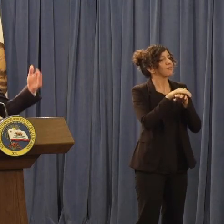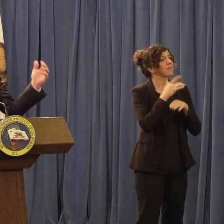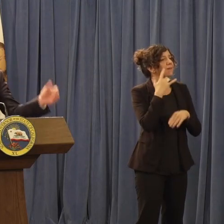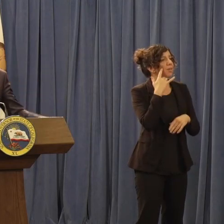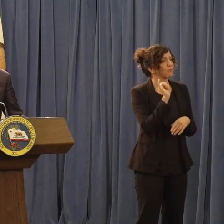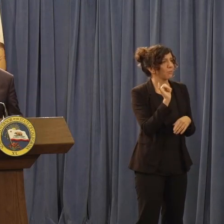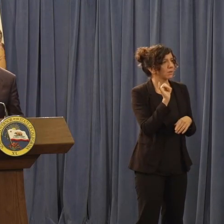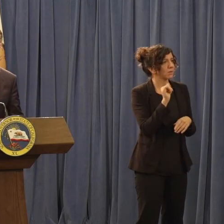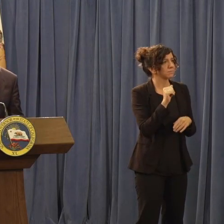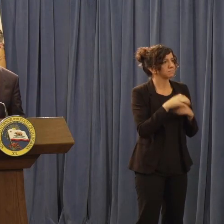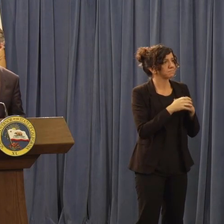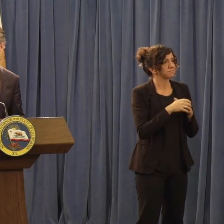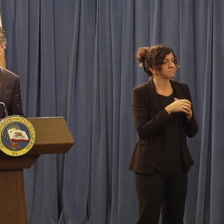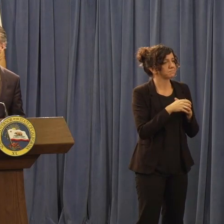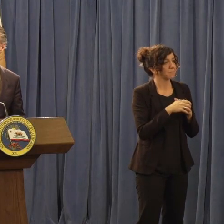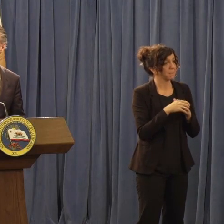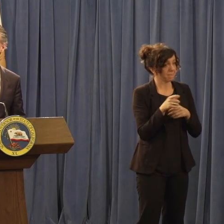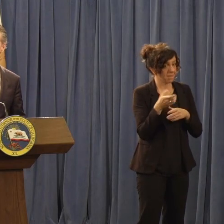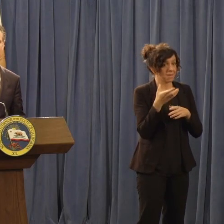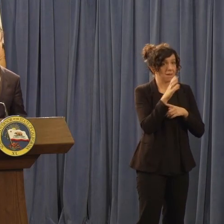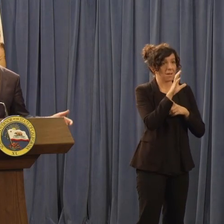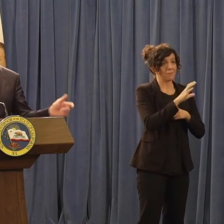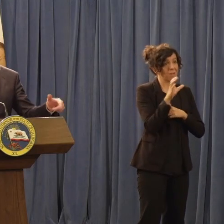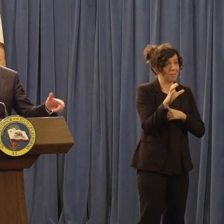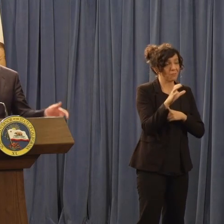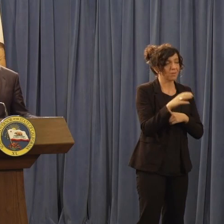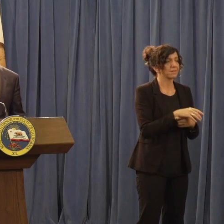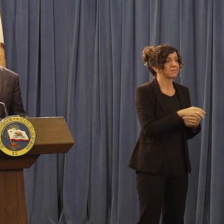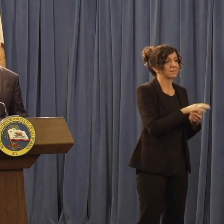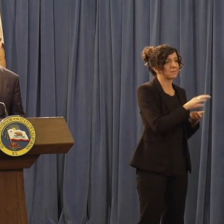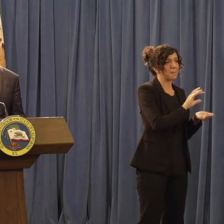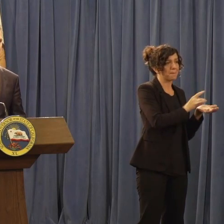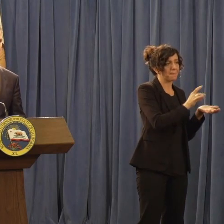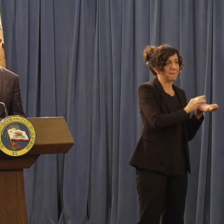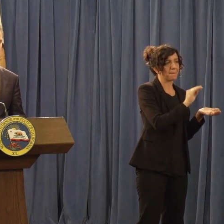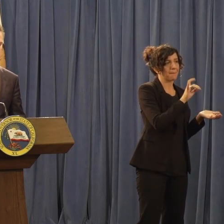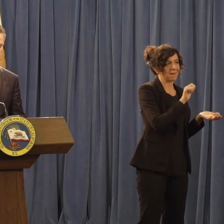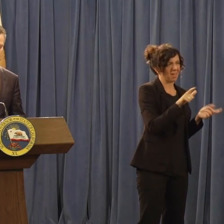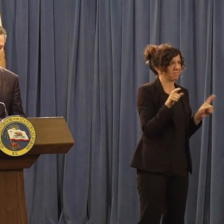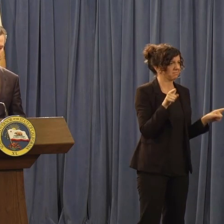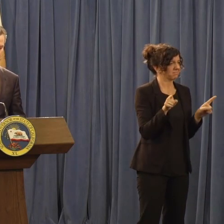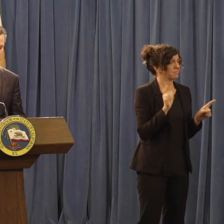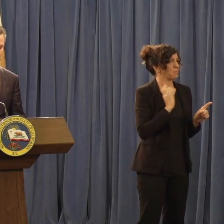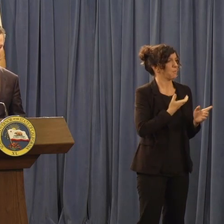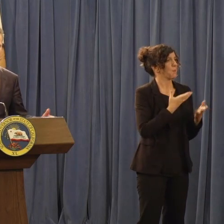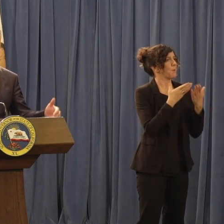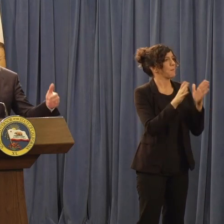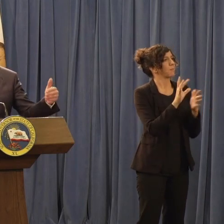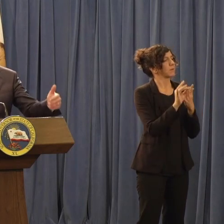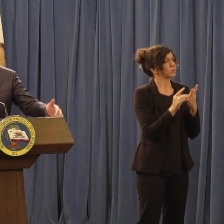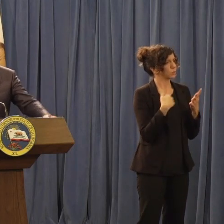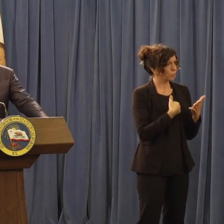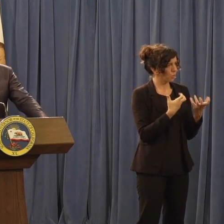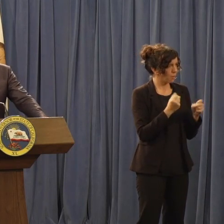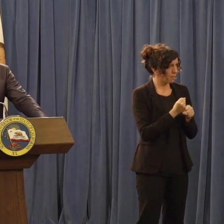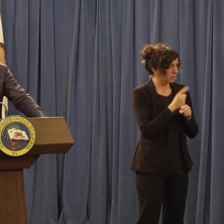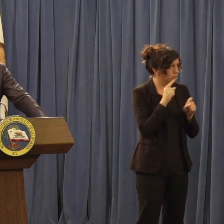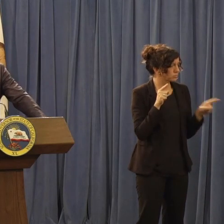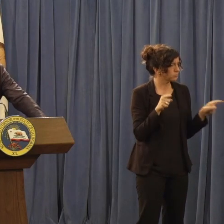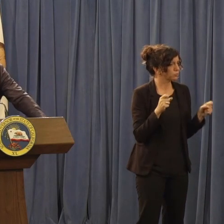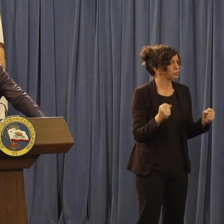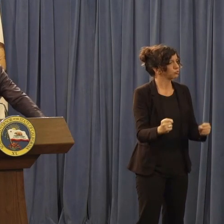California, and of course, Medi-Cal. We just want to strengthen our public option. And so we have a lot of work